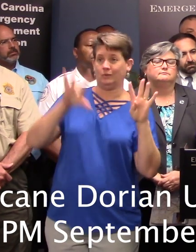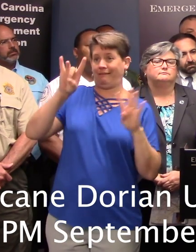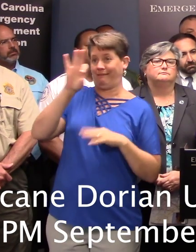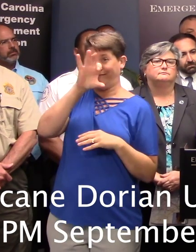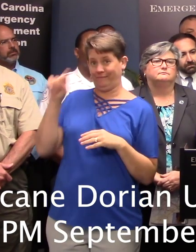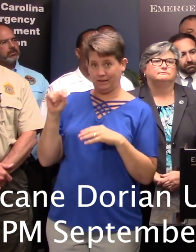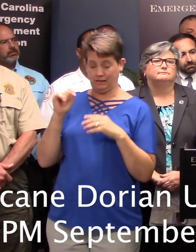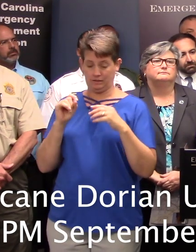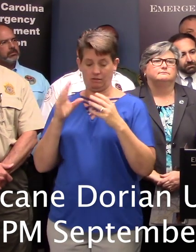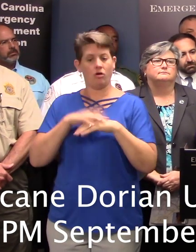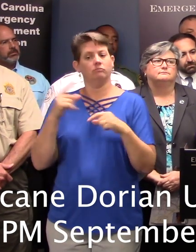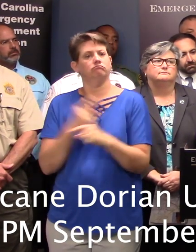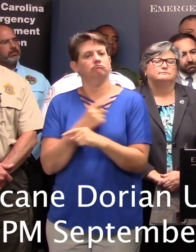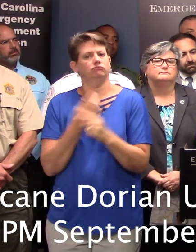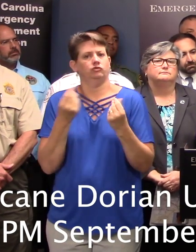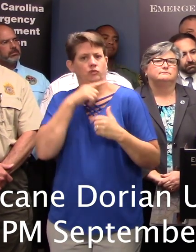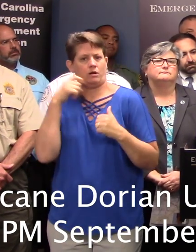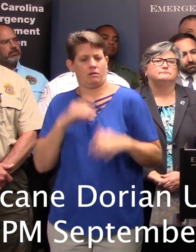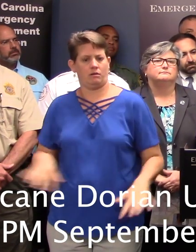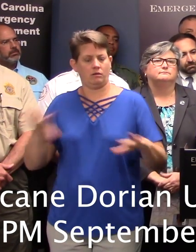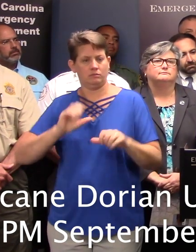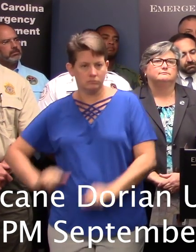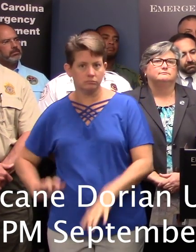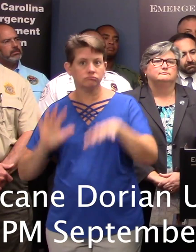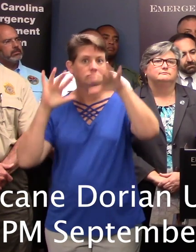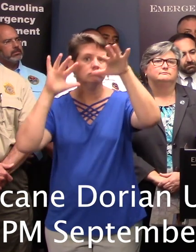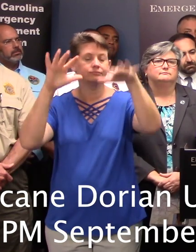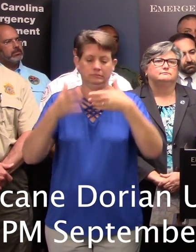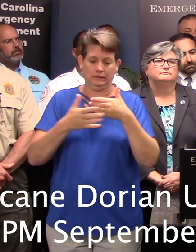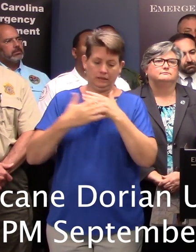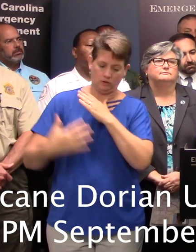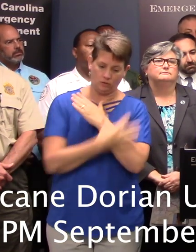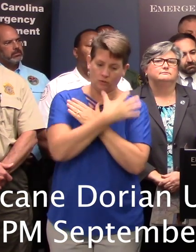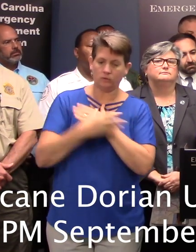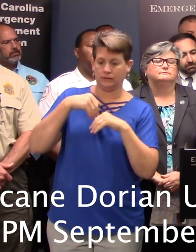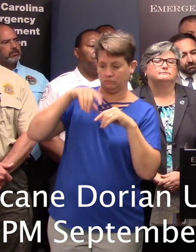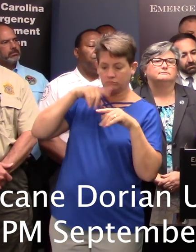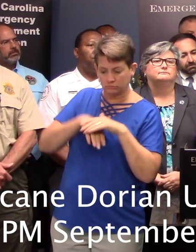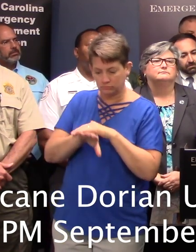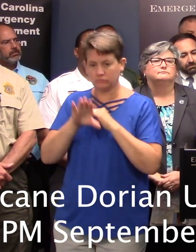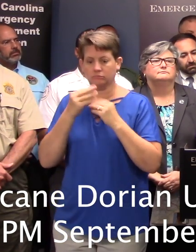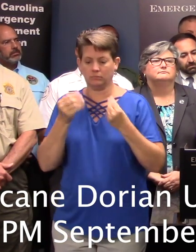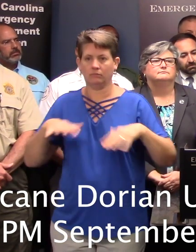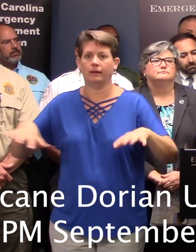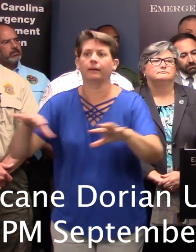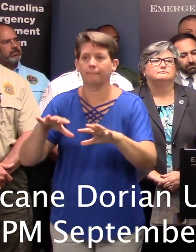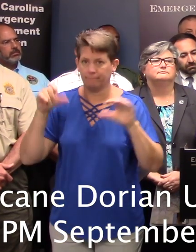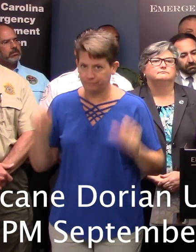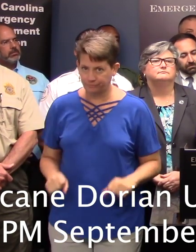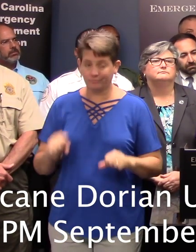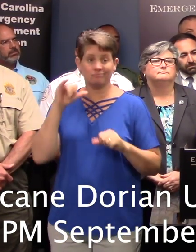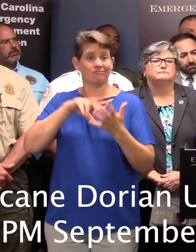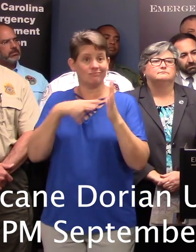across locations along the coast and farther inland along tidal waterways. This surge will enter structures